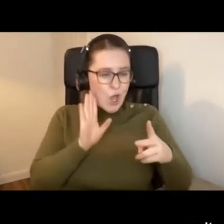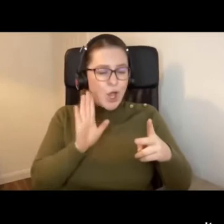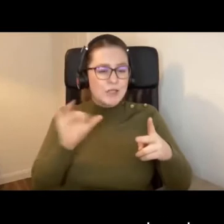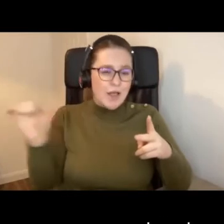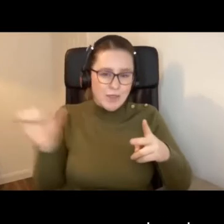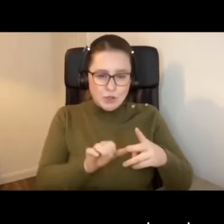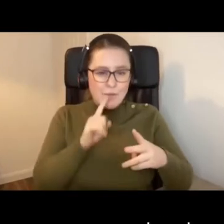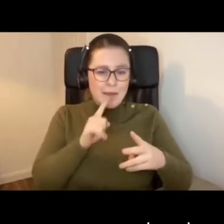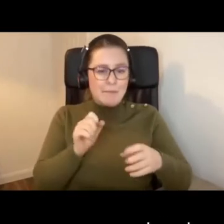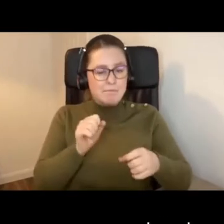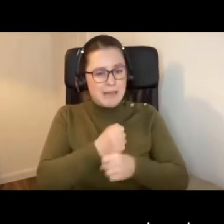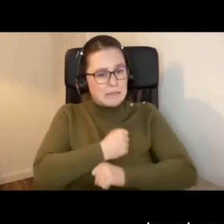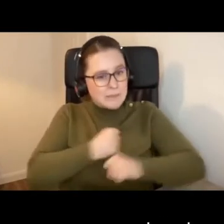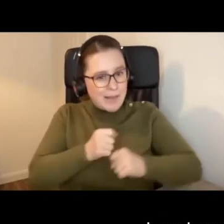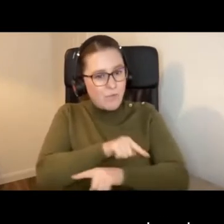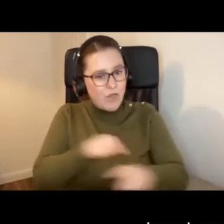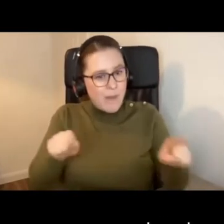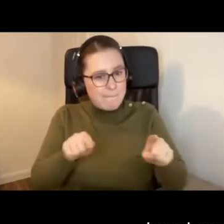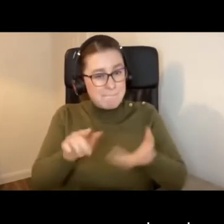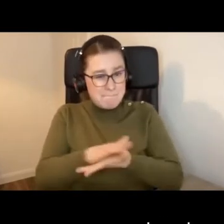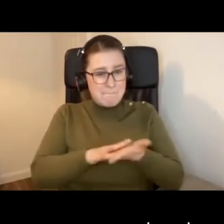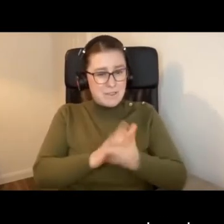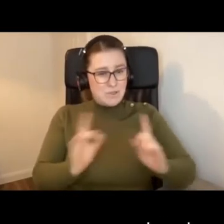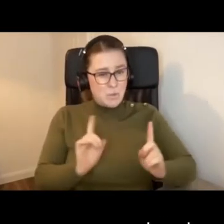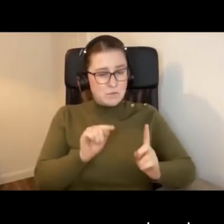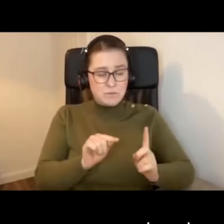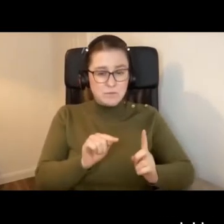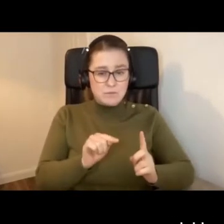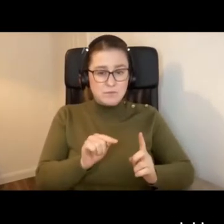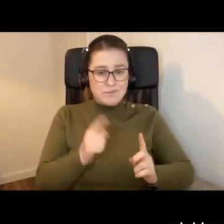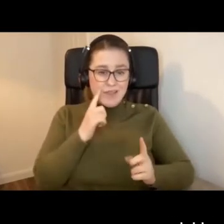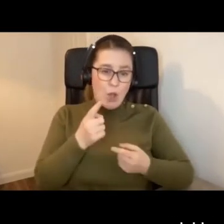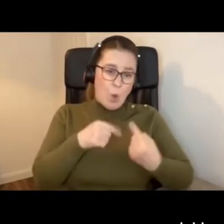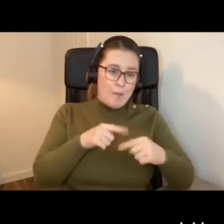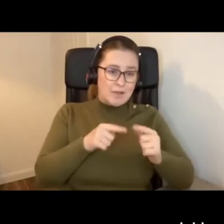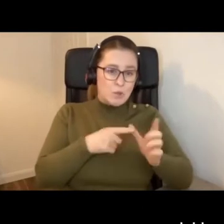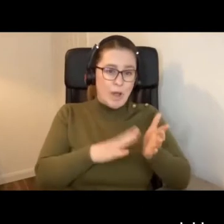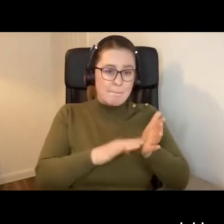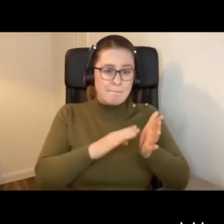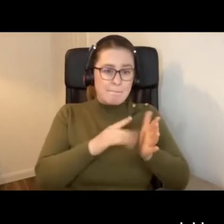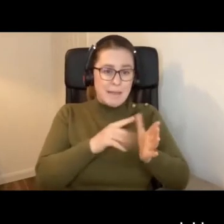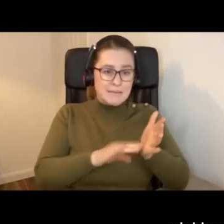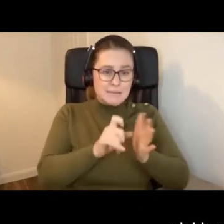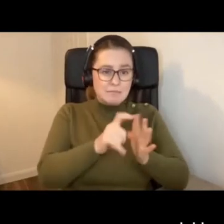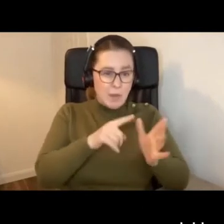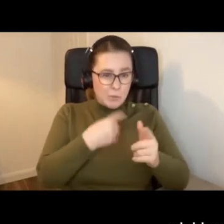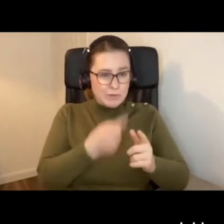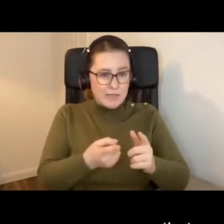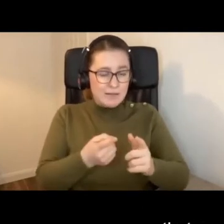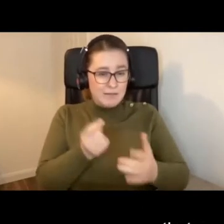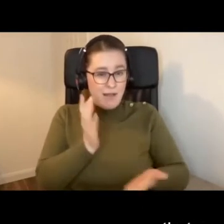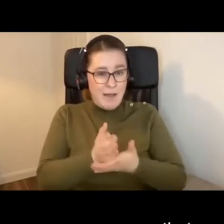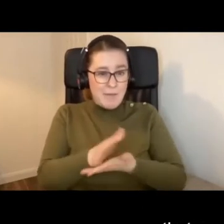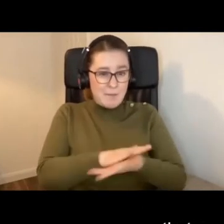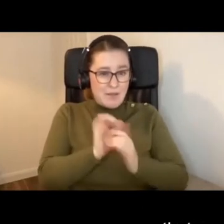faithful. So that picking up, I think, Amanda, some of the points that you made that actually their